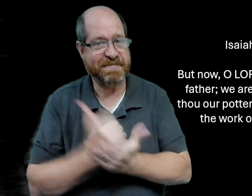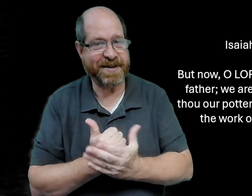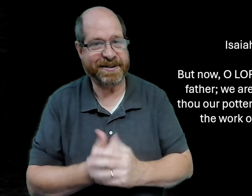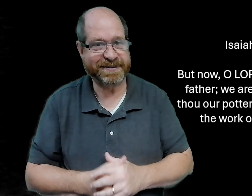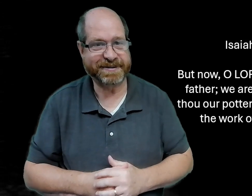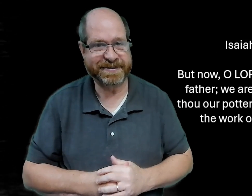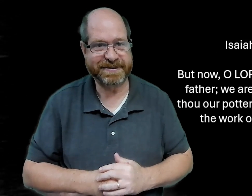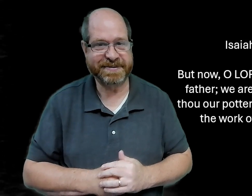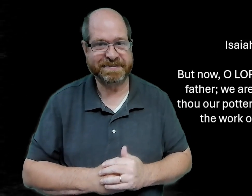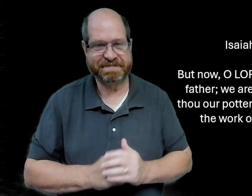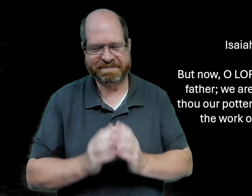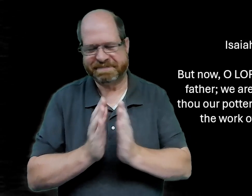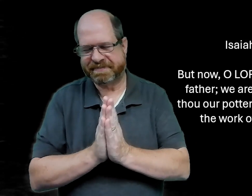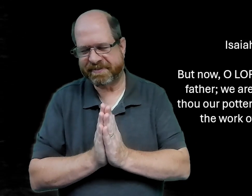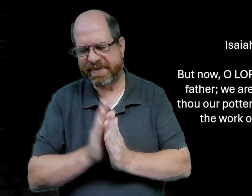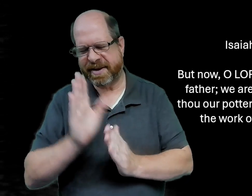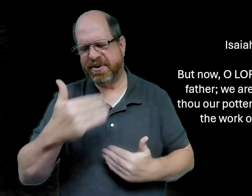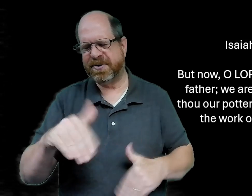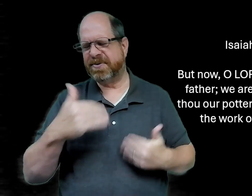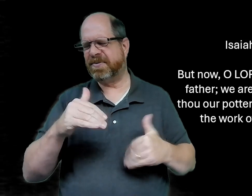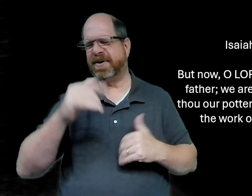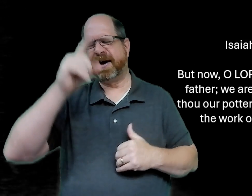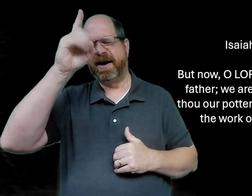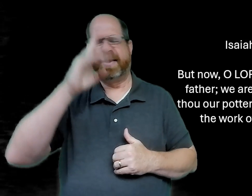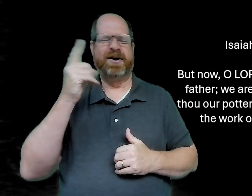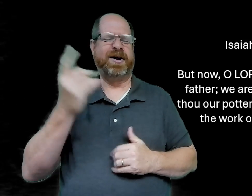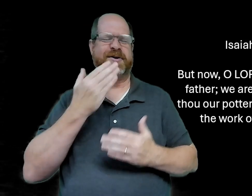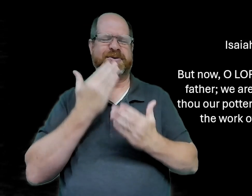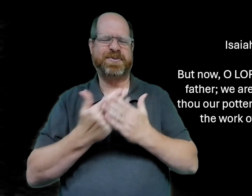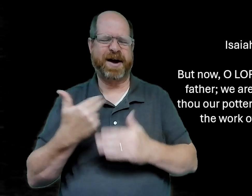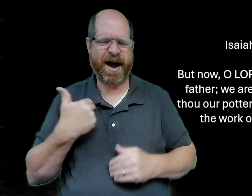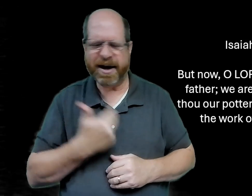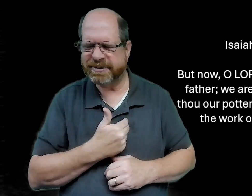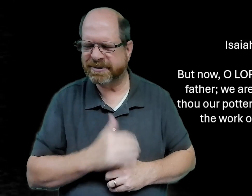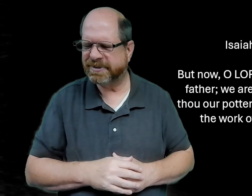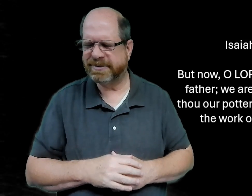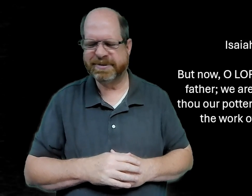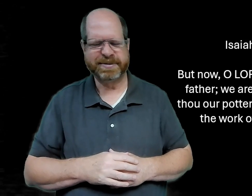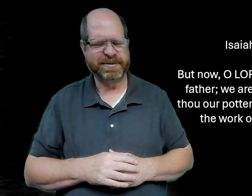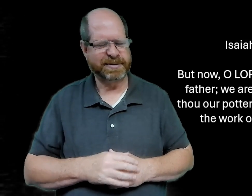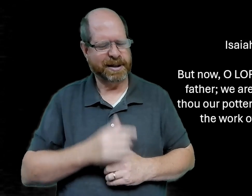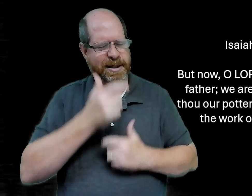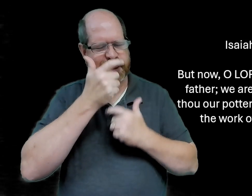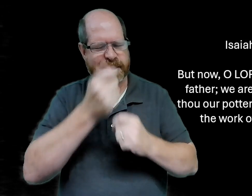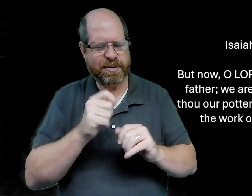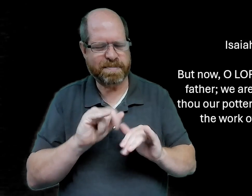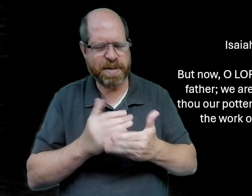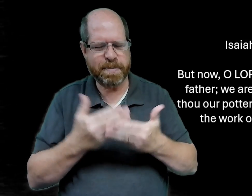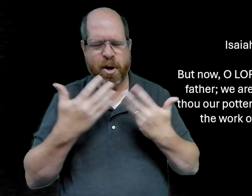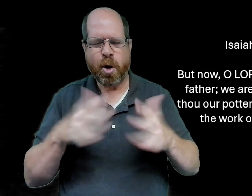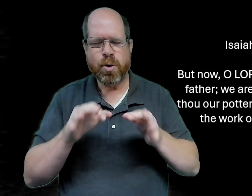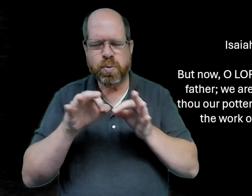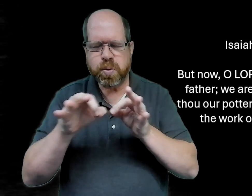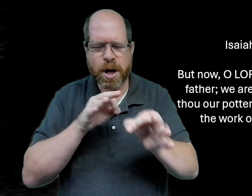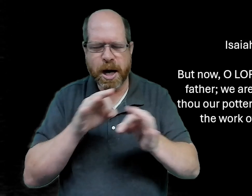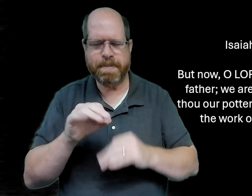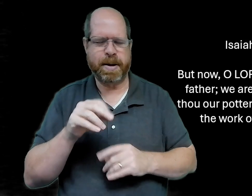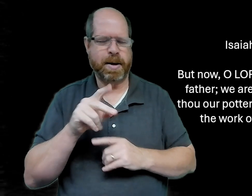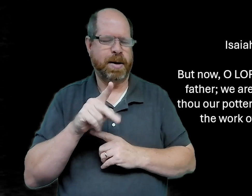amen let's pray wow god you're so good to us and it's interesting how you've